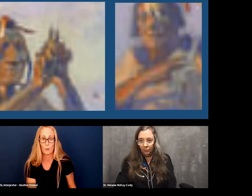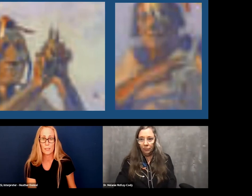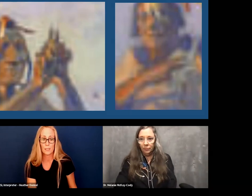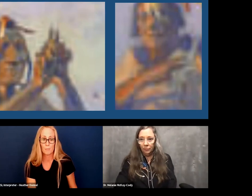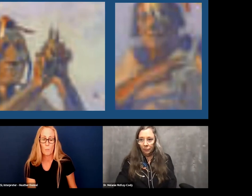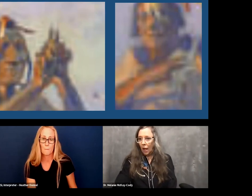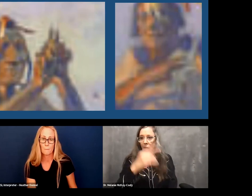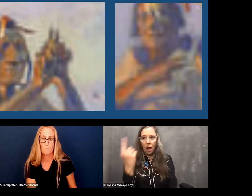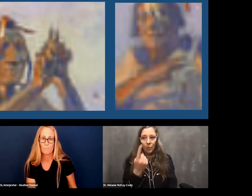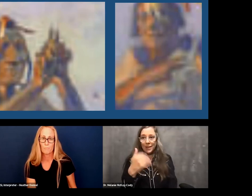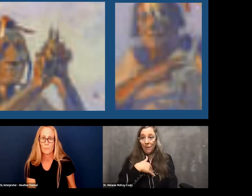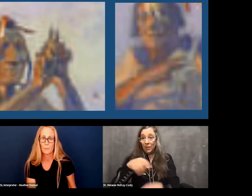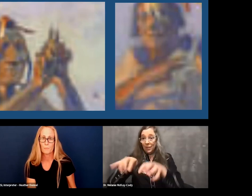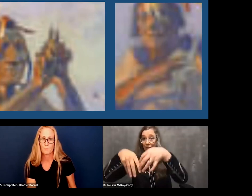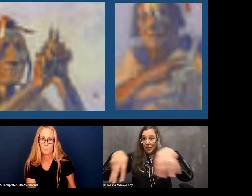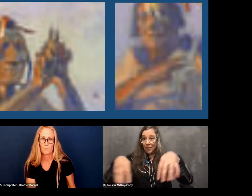upper breast.